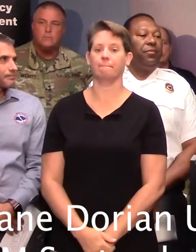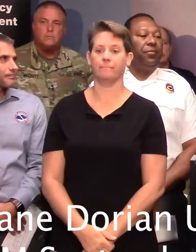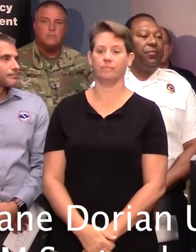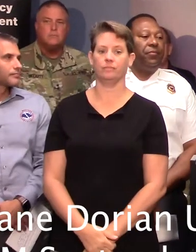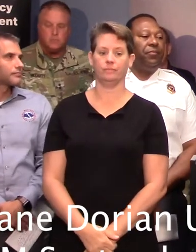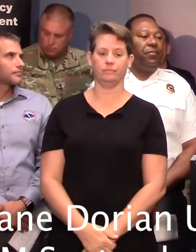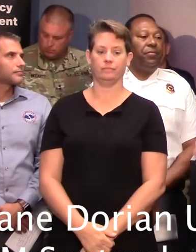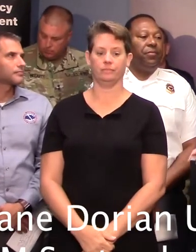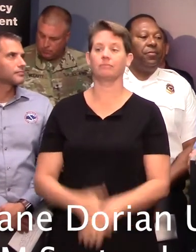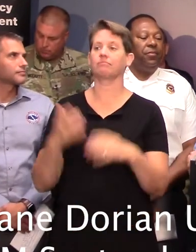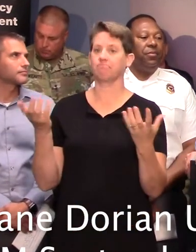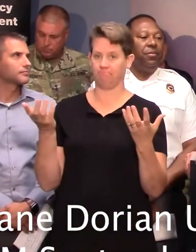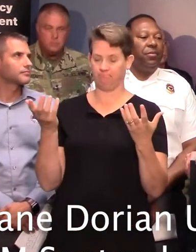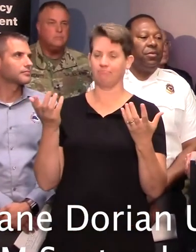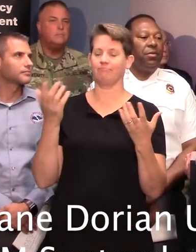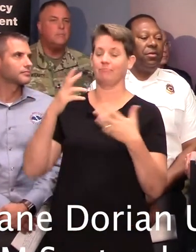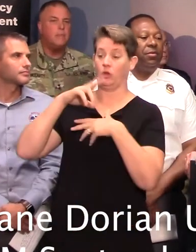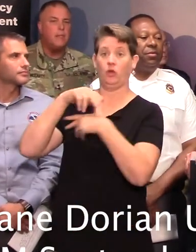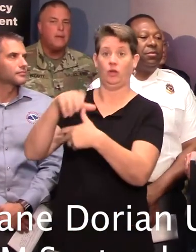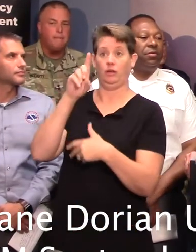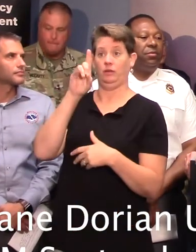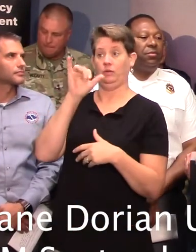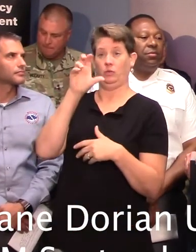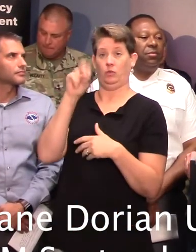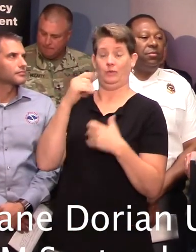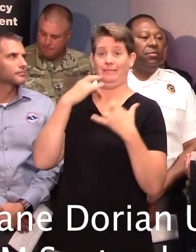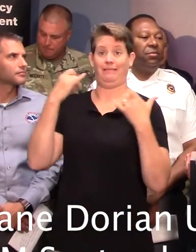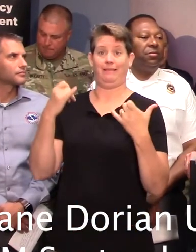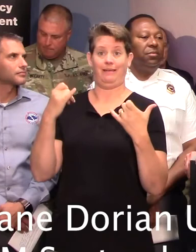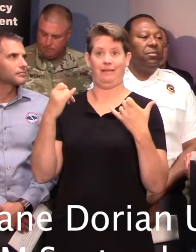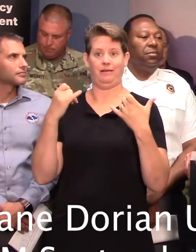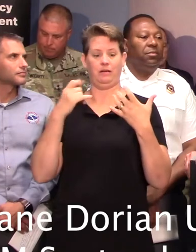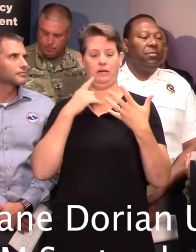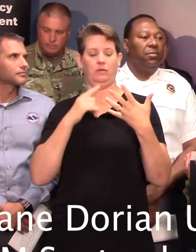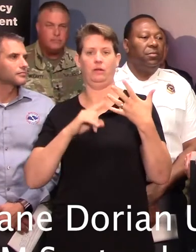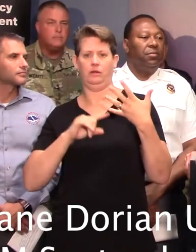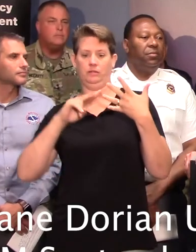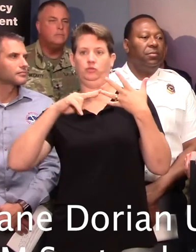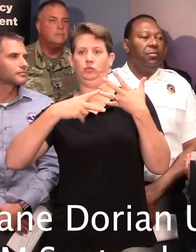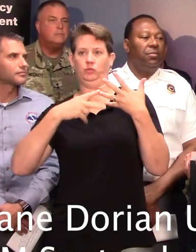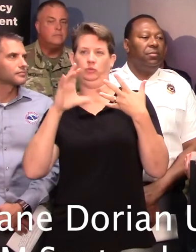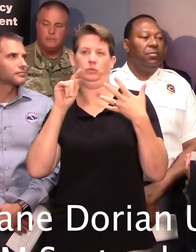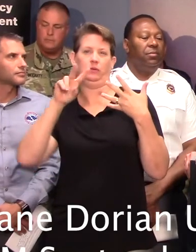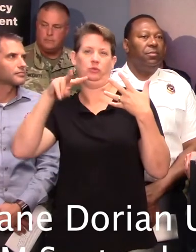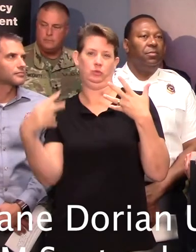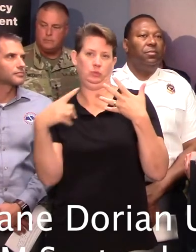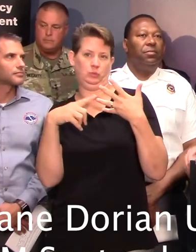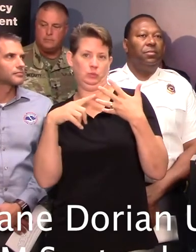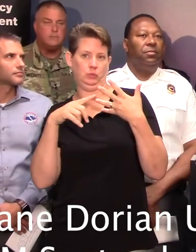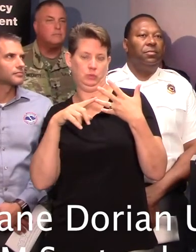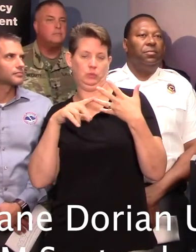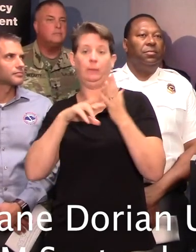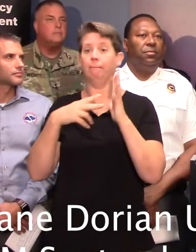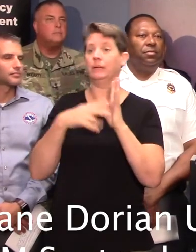Well, as you know, Hurricane Dorian is now a Category 2 hurricane, which sustained winds